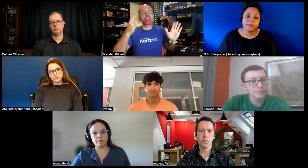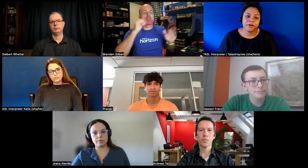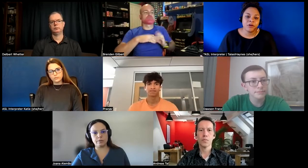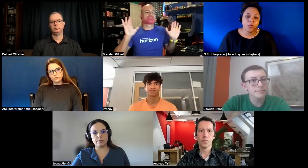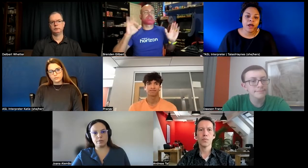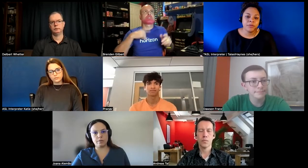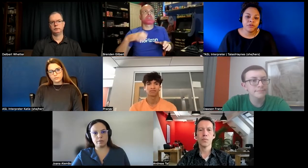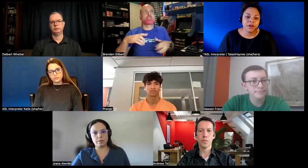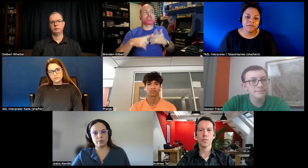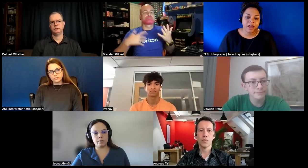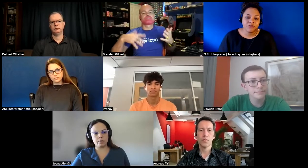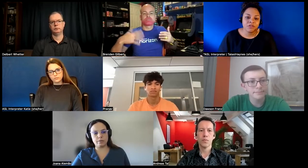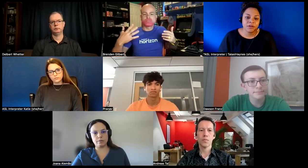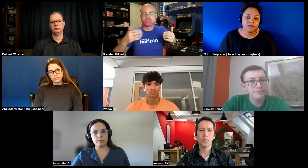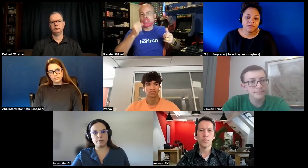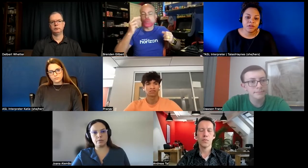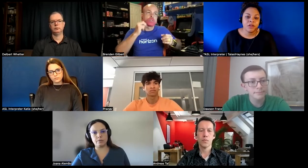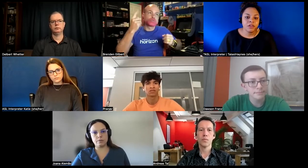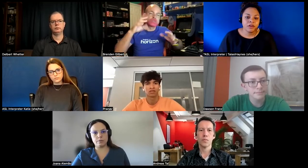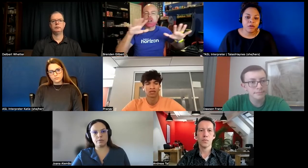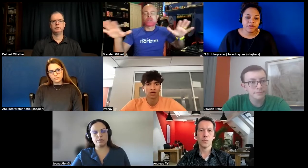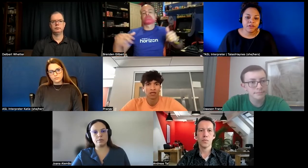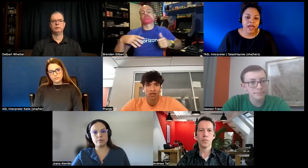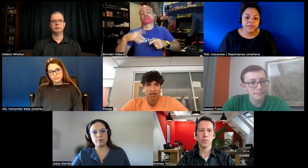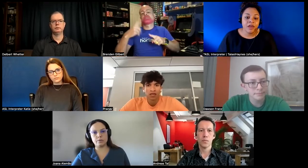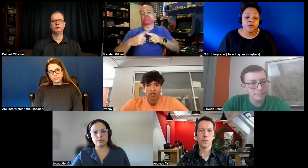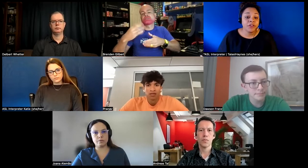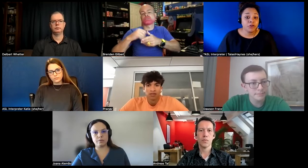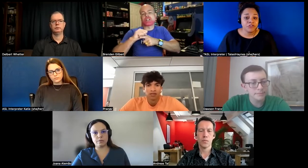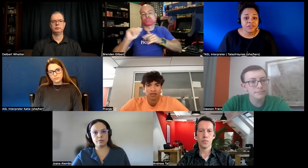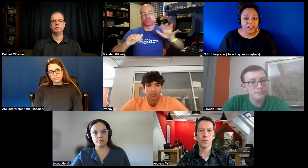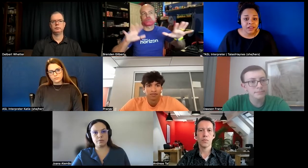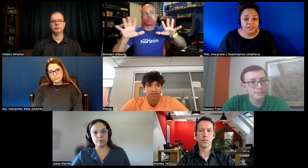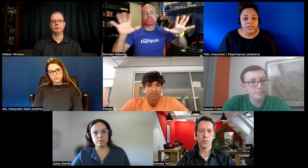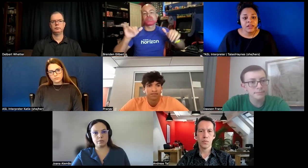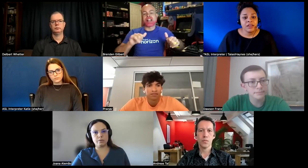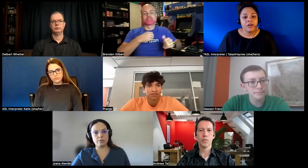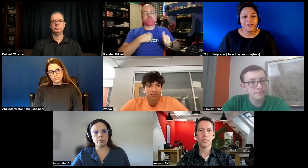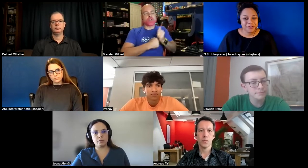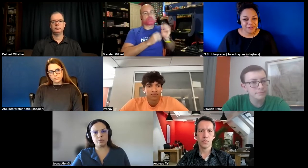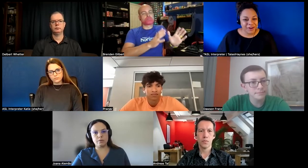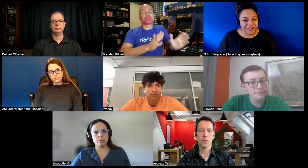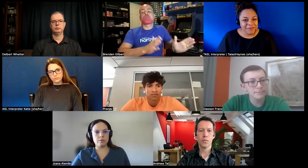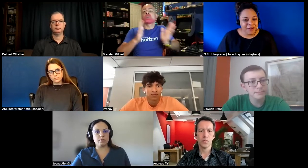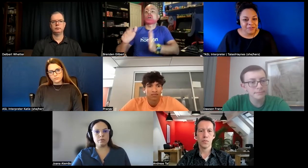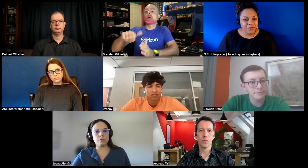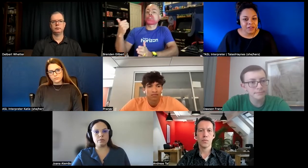barrier on why people don't have captions because of the the complex on adding them or they don't understand um also there's training involved as well